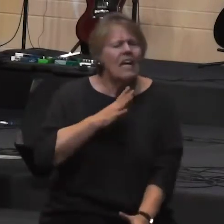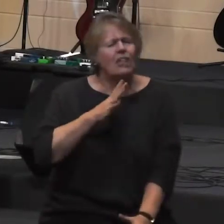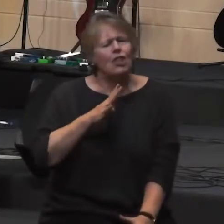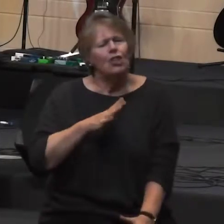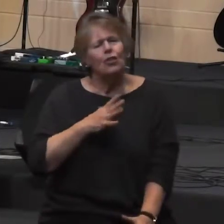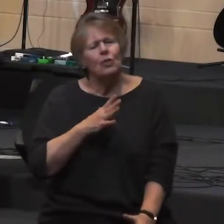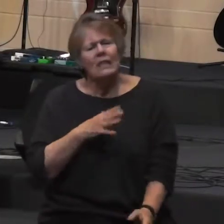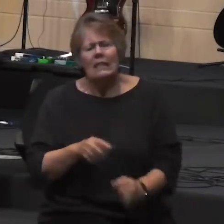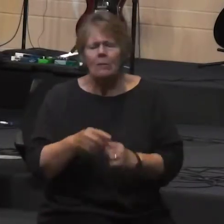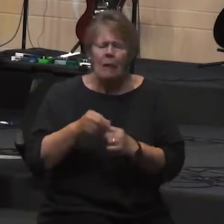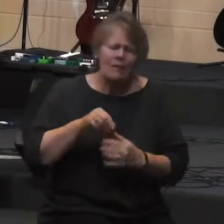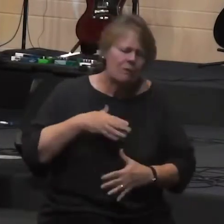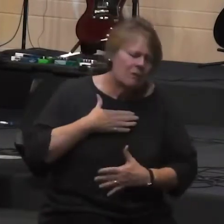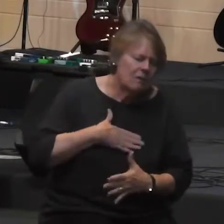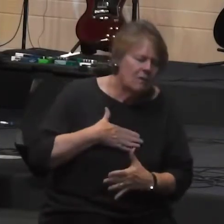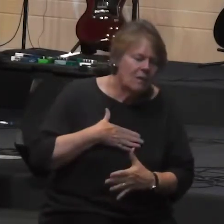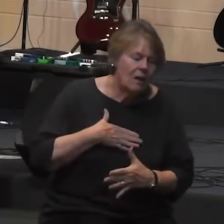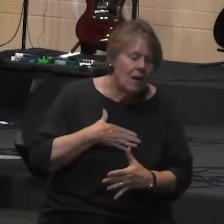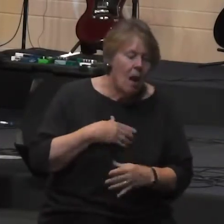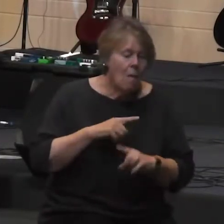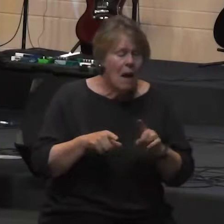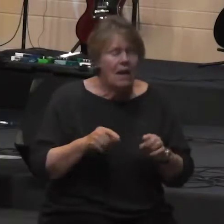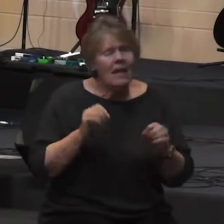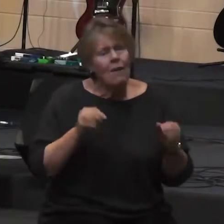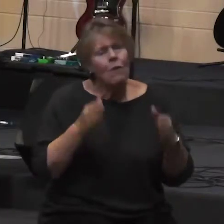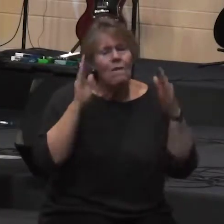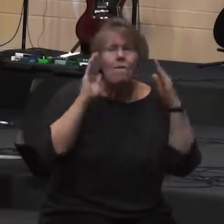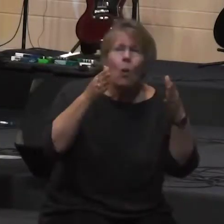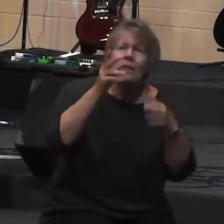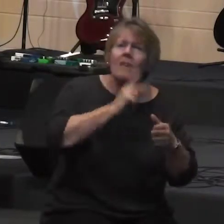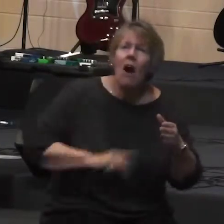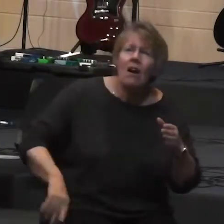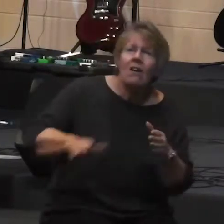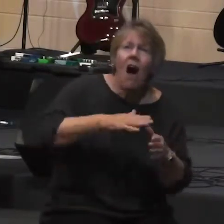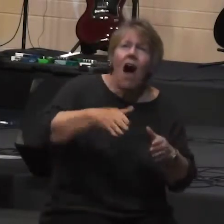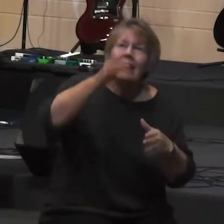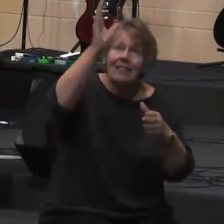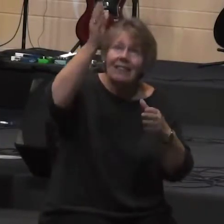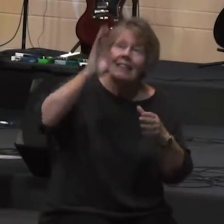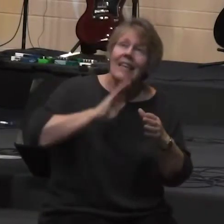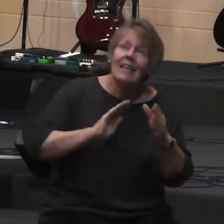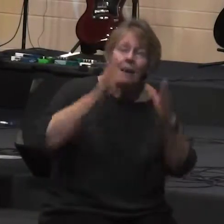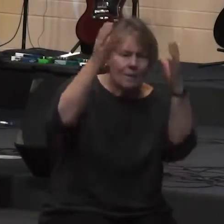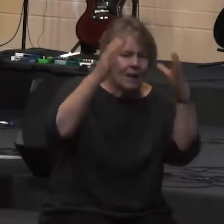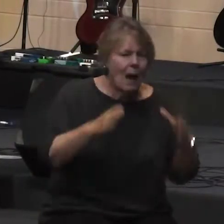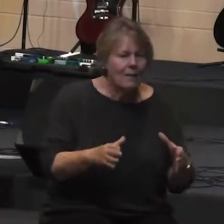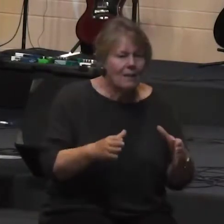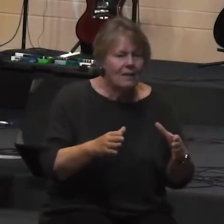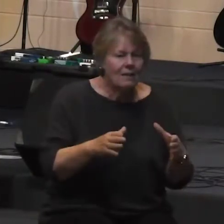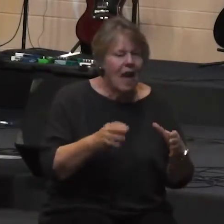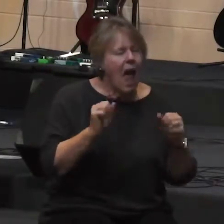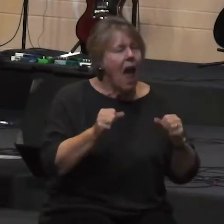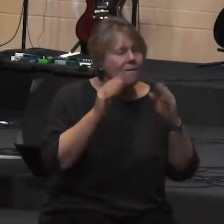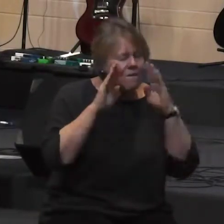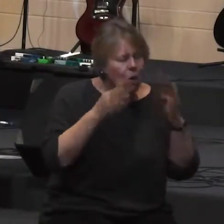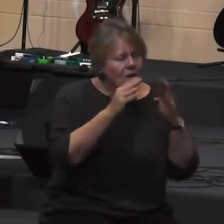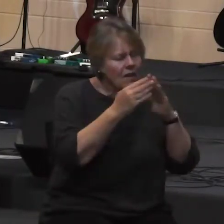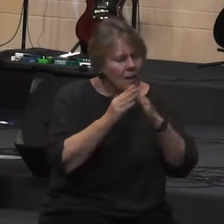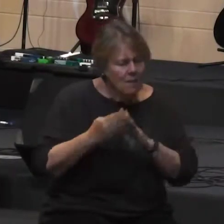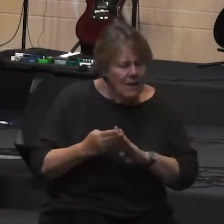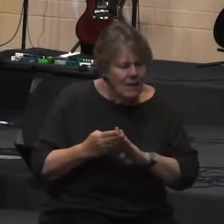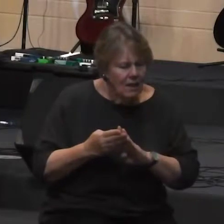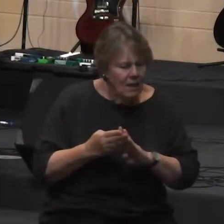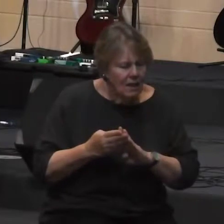more and more satisfied with even the most basic and simple provision that God needs